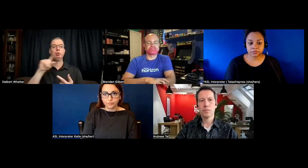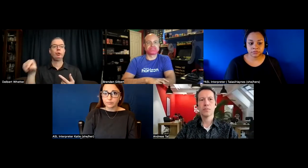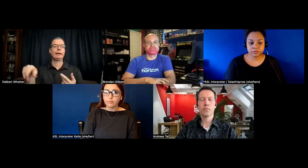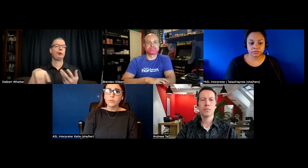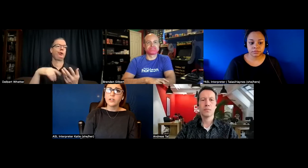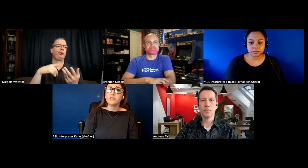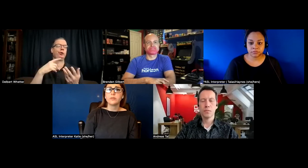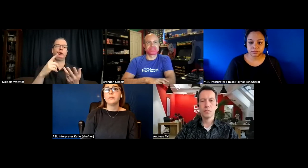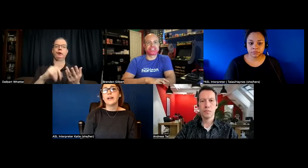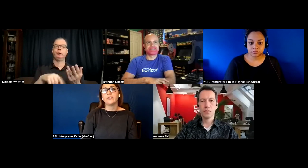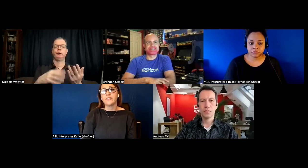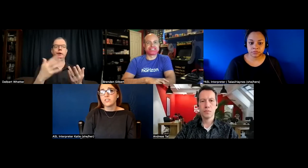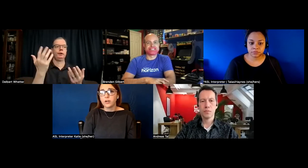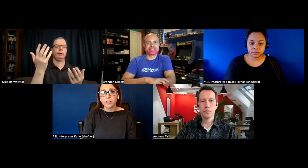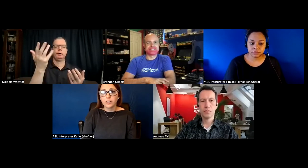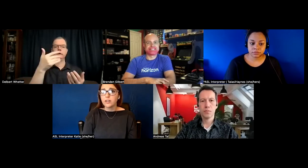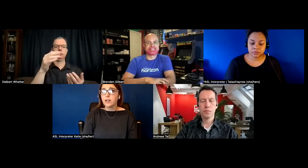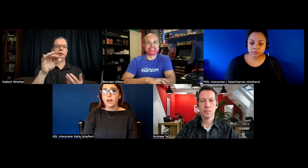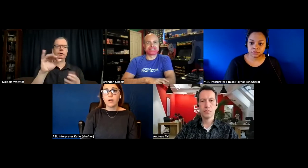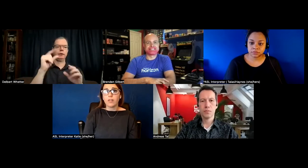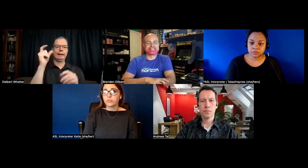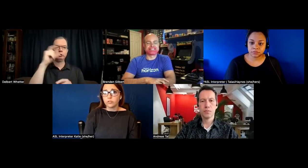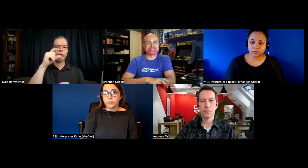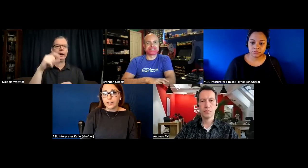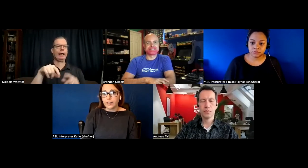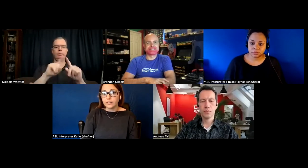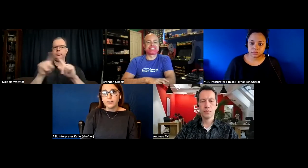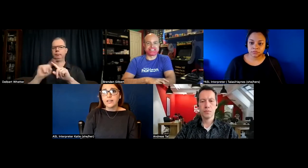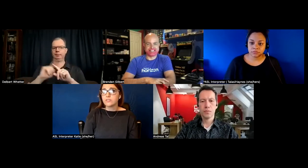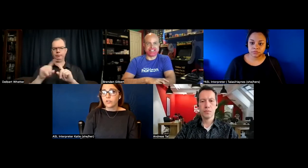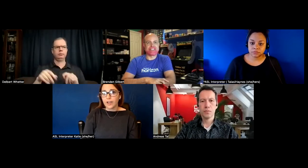but if also we can apply to facebook other social media instagram